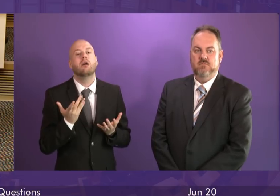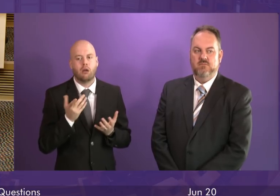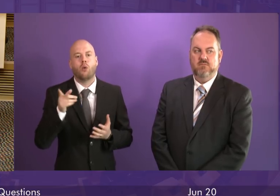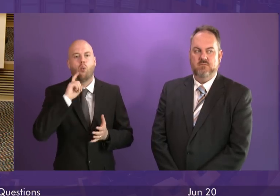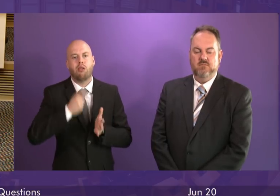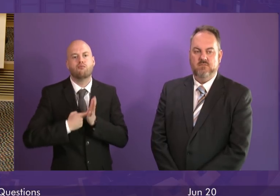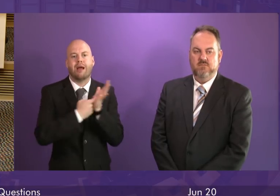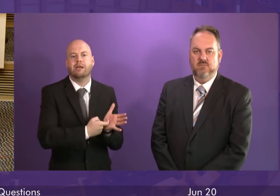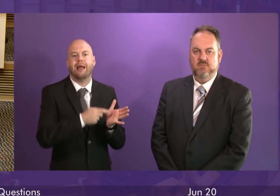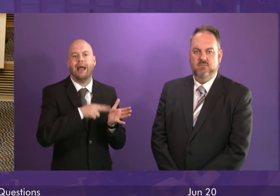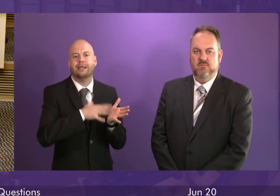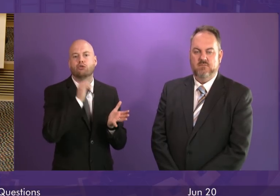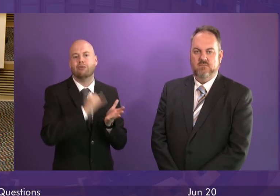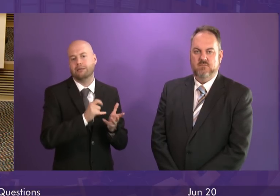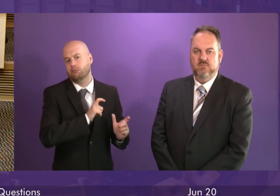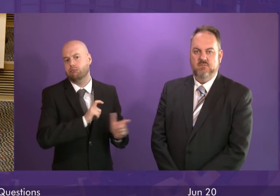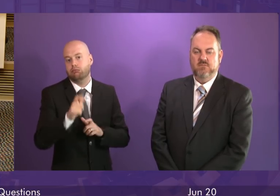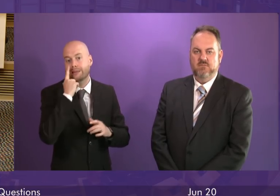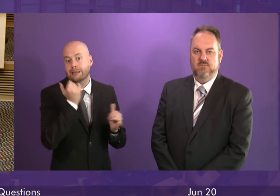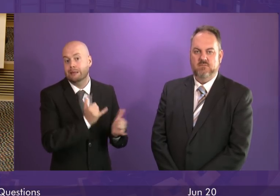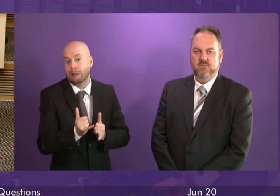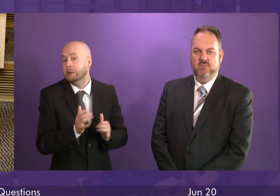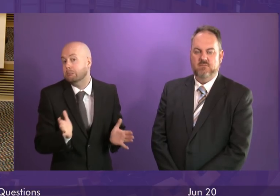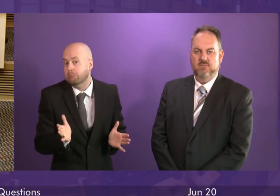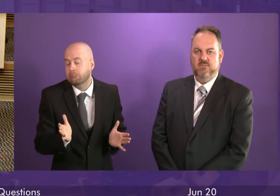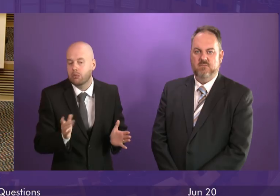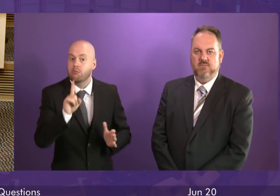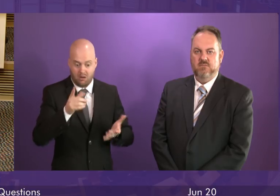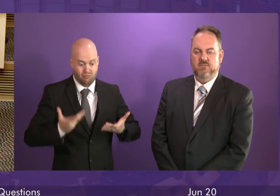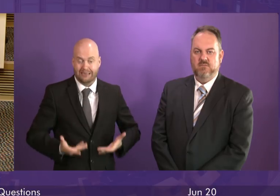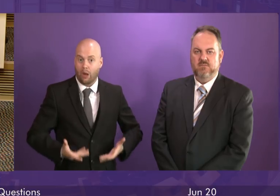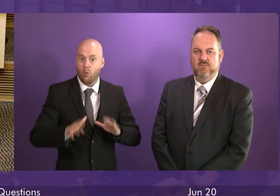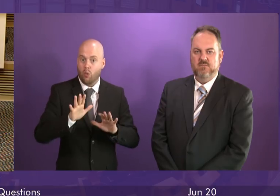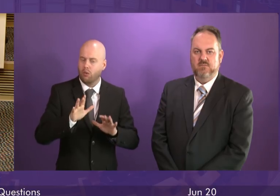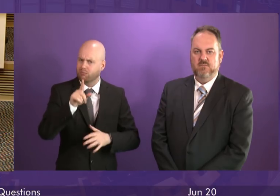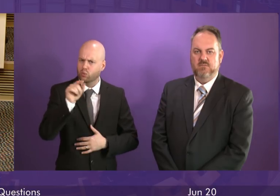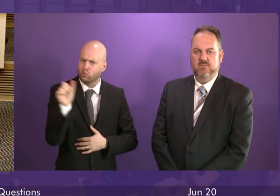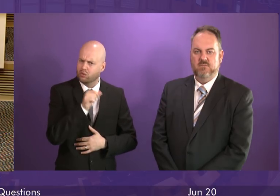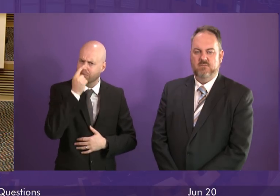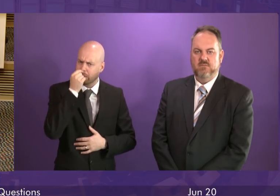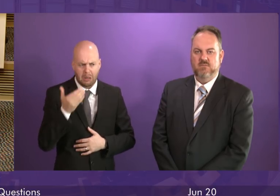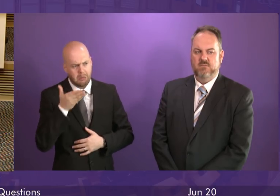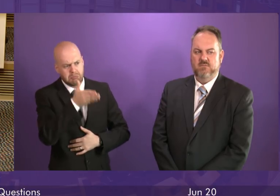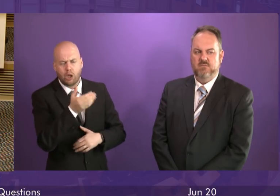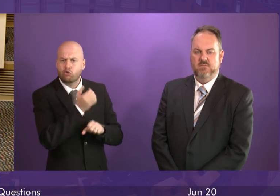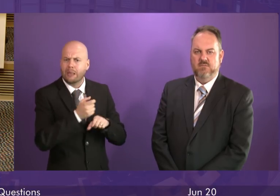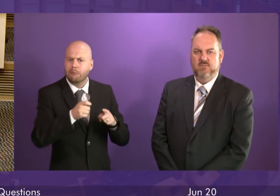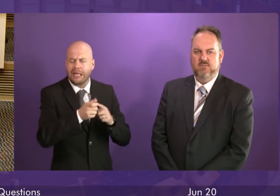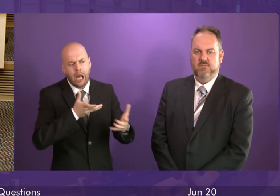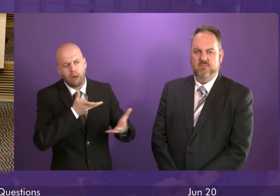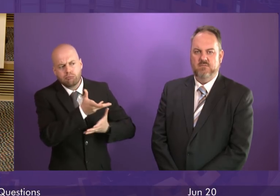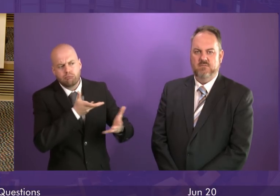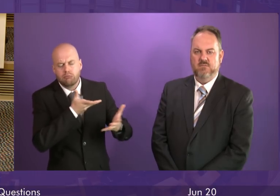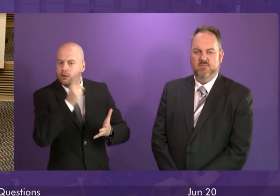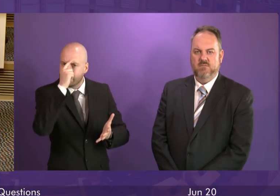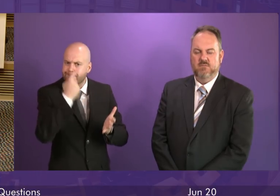implemented. But in the meantime, concerned parents should have the ability to discuss that with their GP and take informed decisions and we